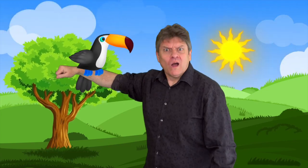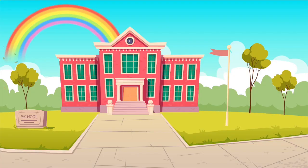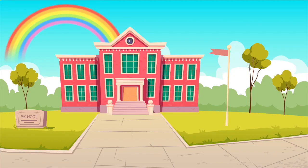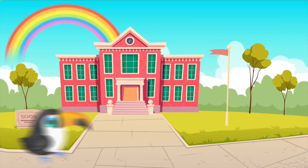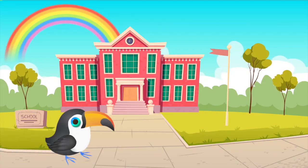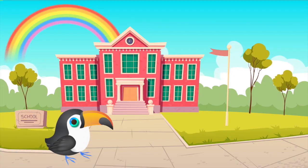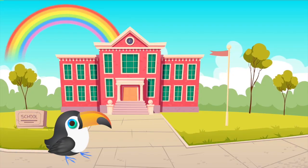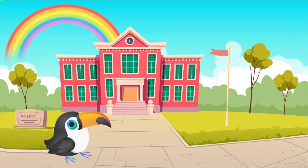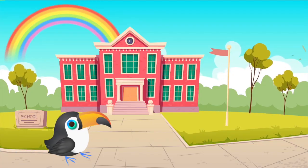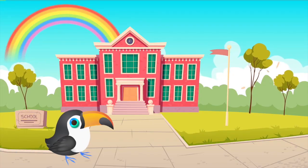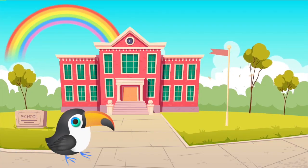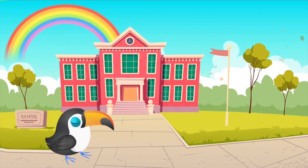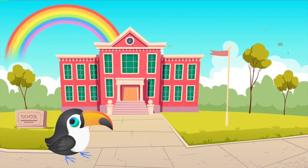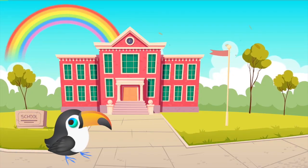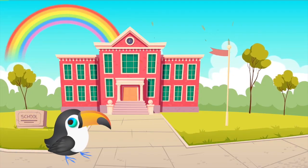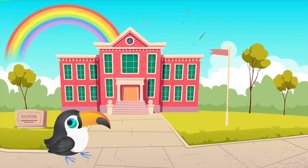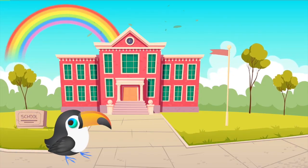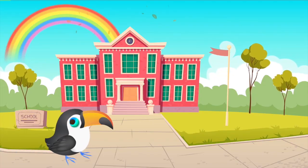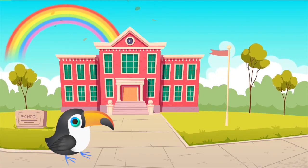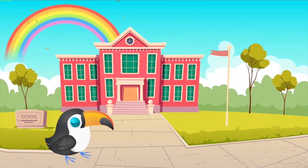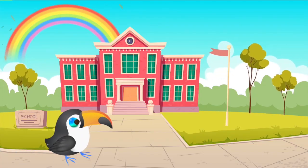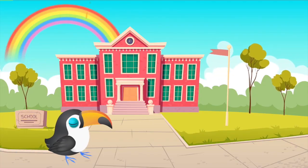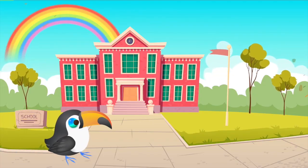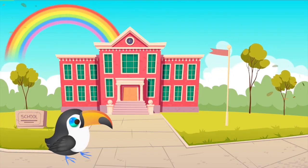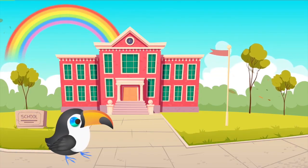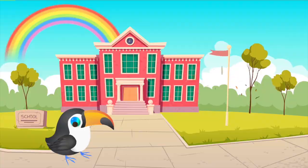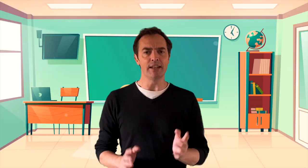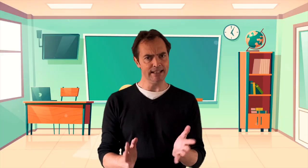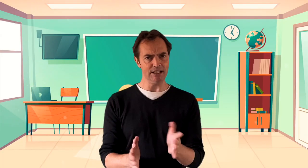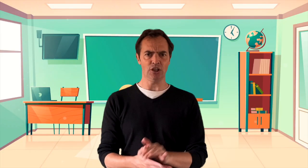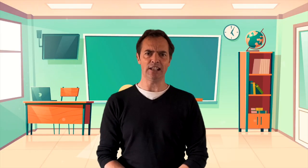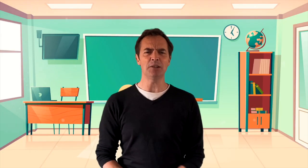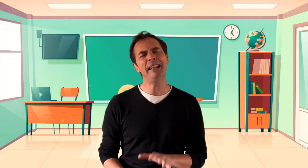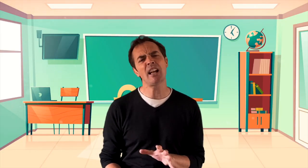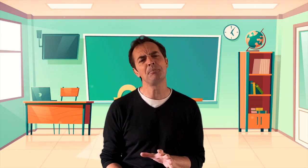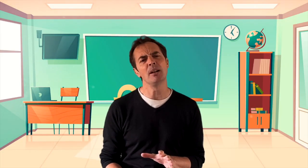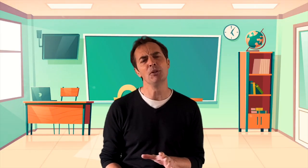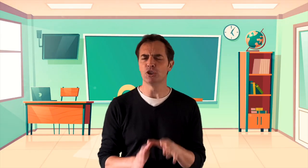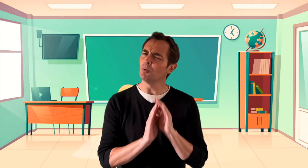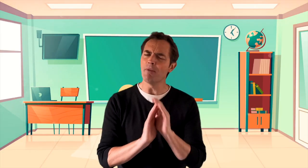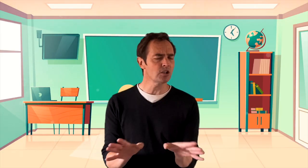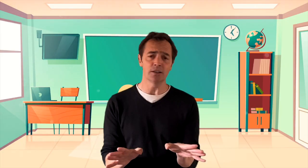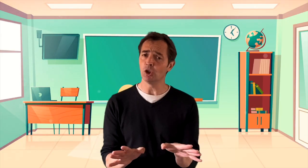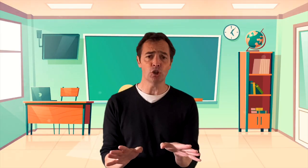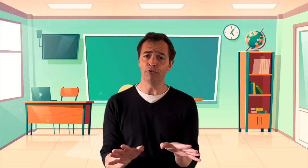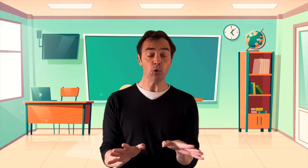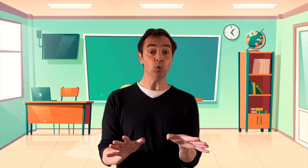When Terry was a tiny chick he went to toucan school The teacher said speak up young bird you mustn't look a fool